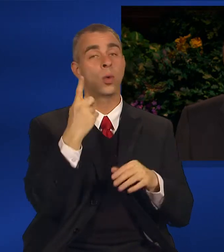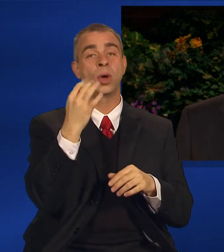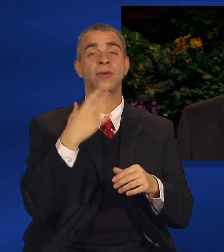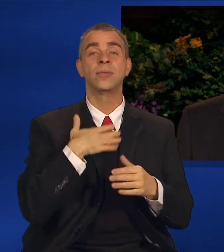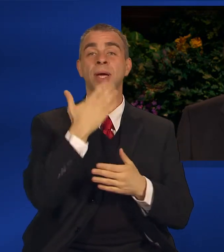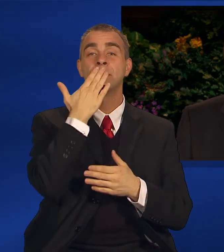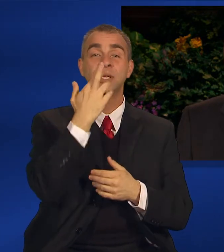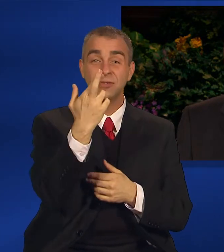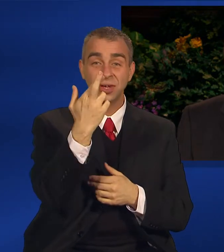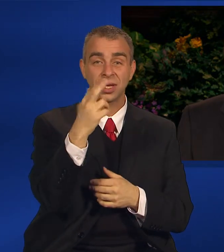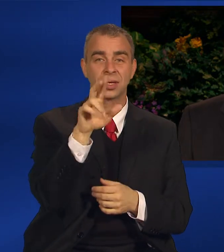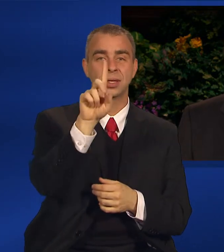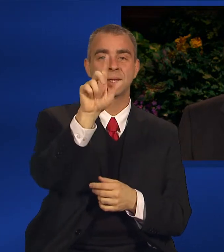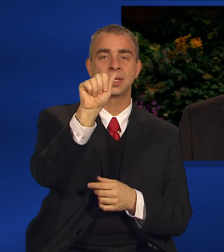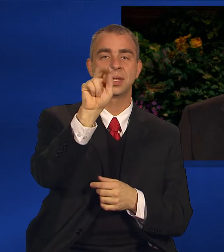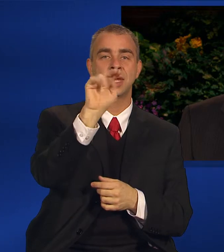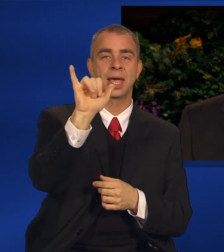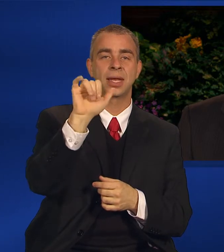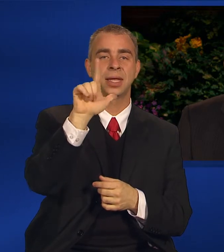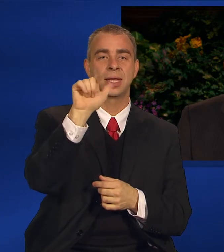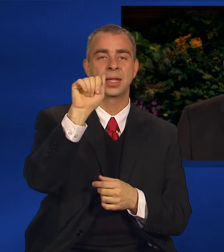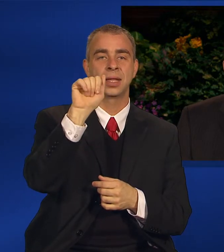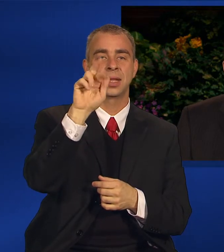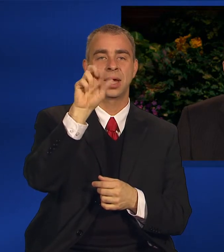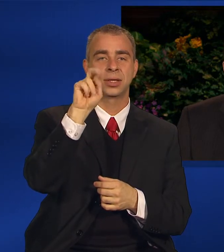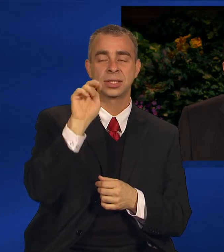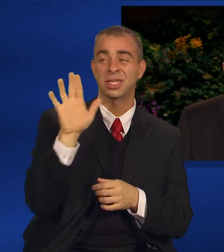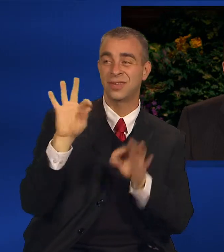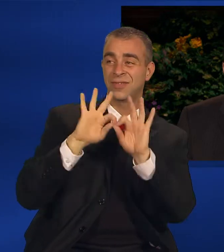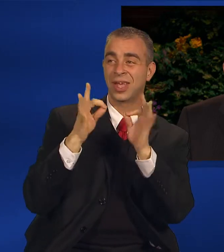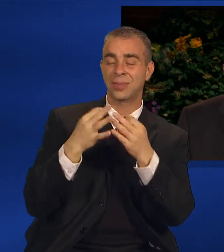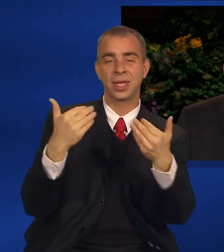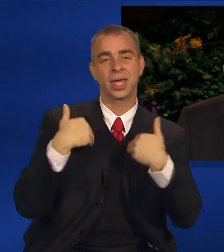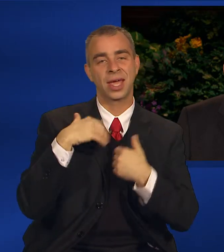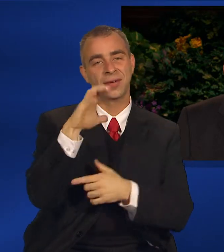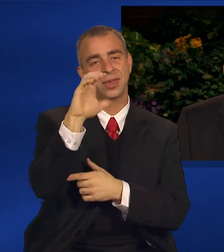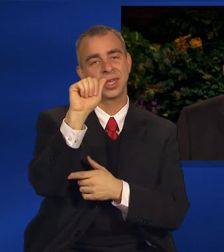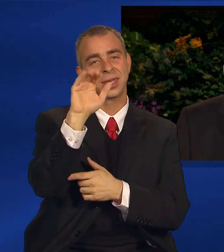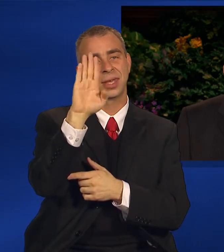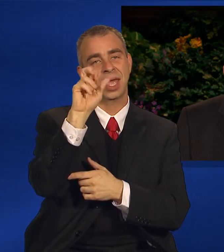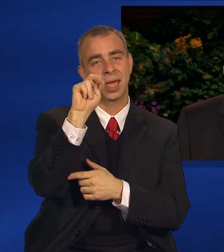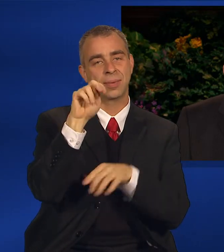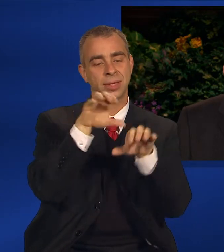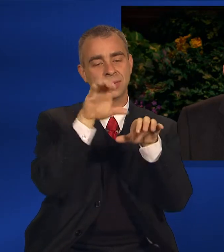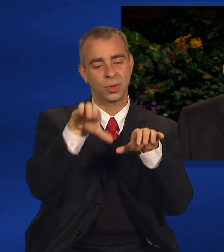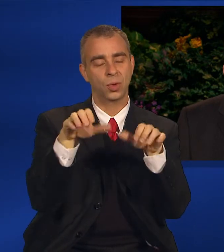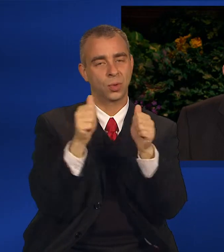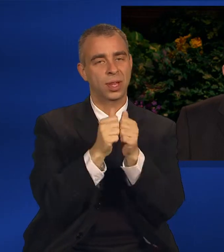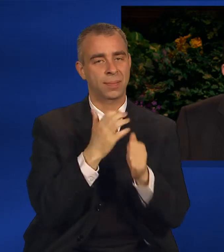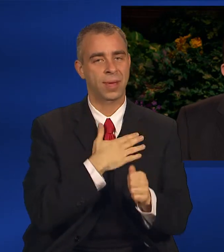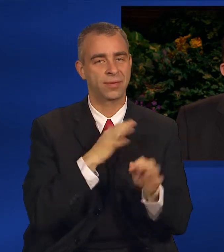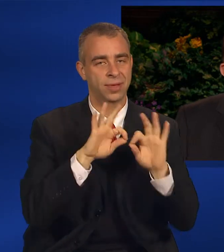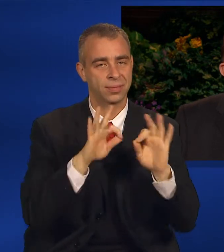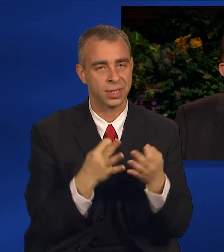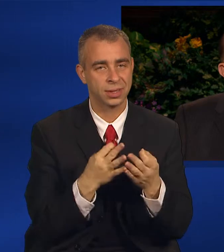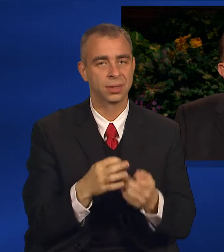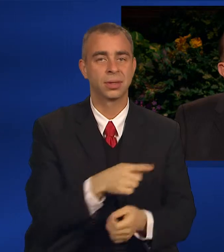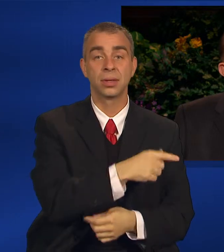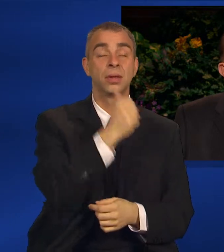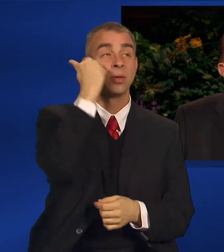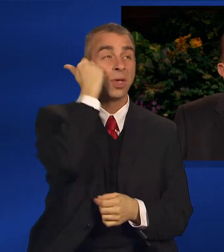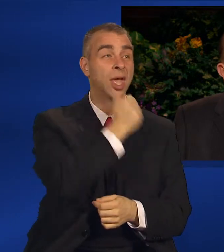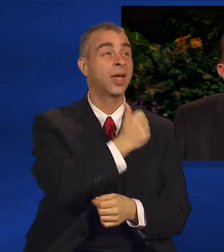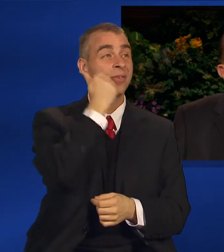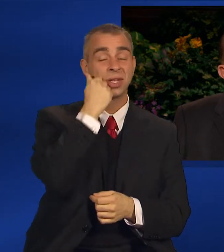Larson, whose family also owned a cabin at Vivian Park. Each day, he and I roamed this